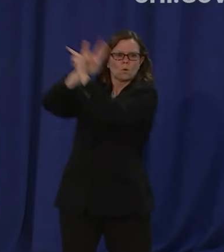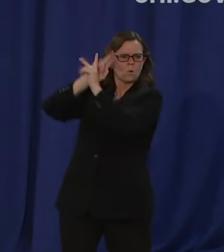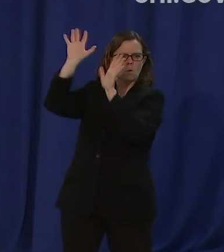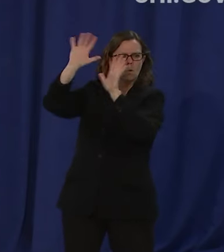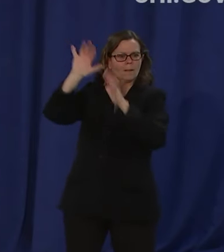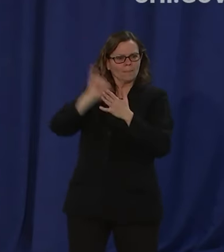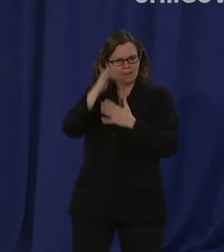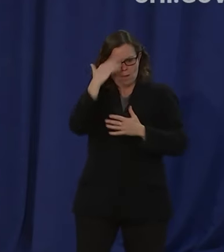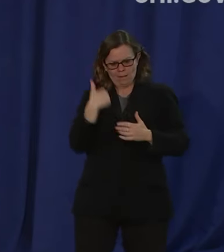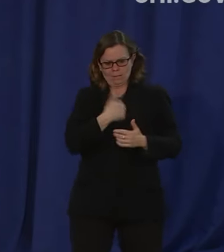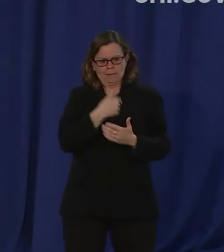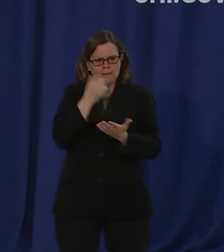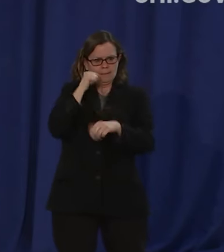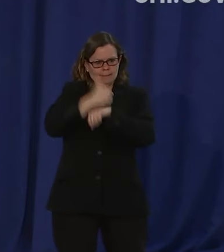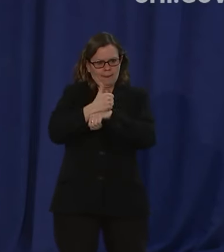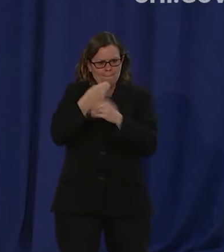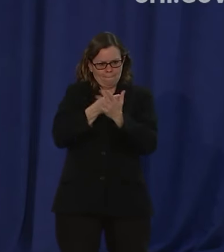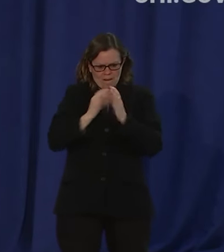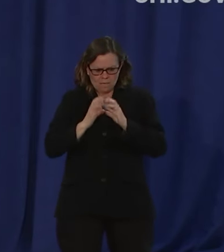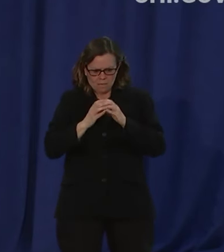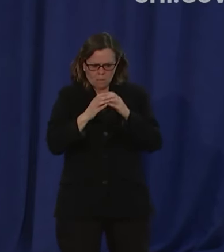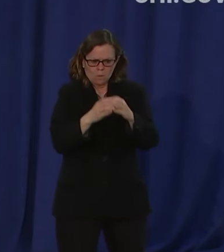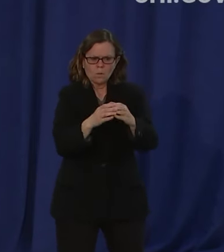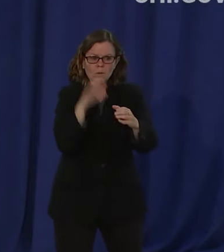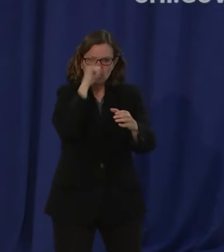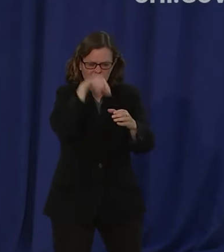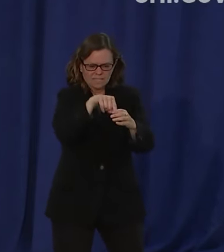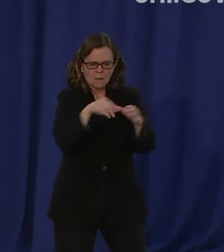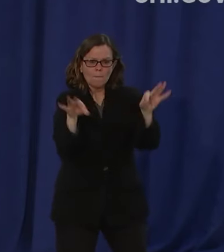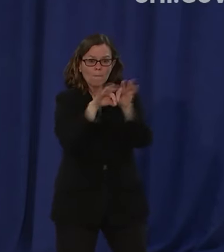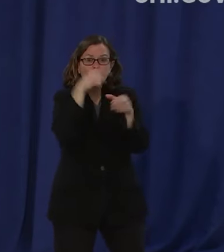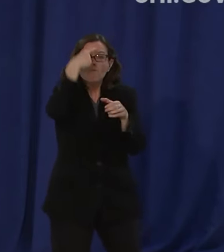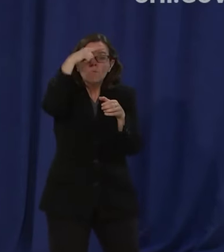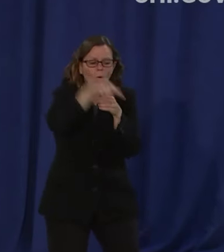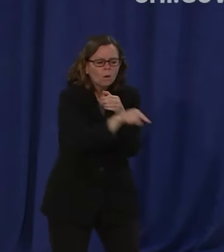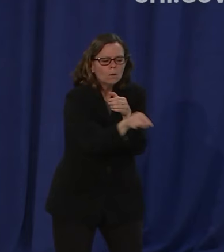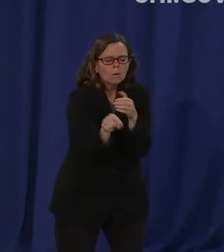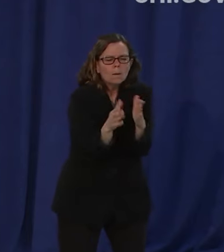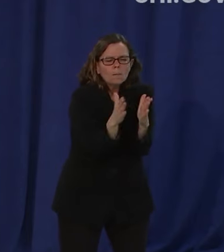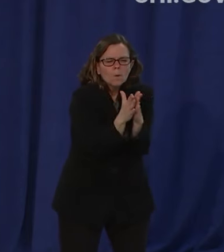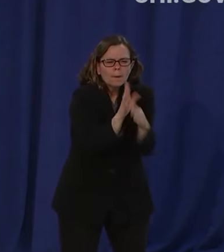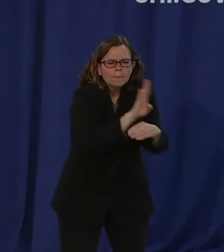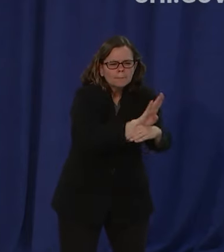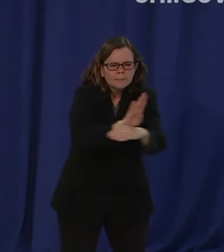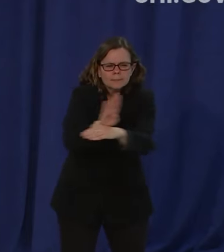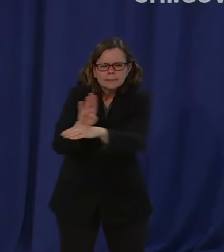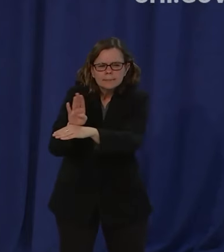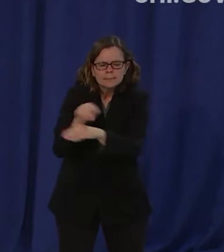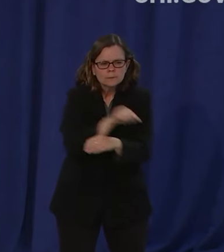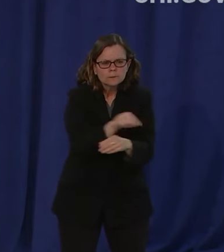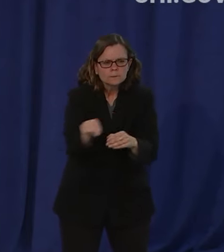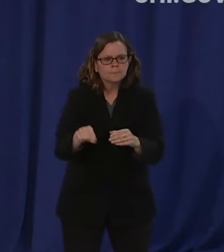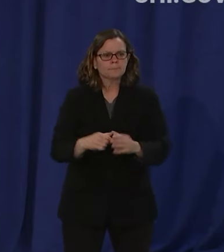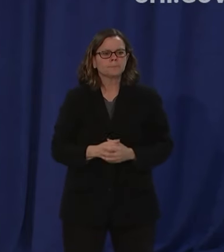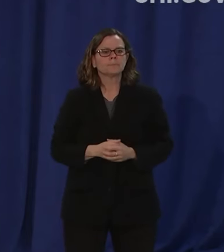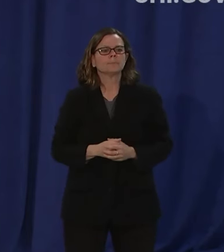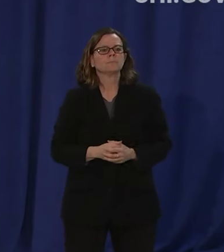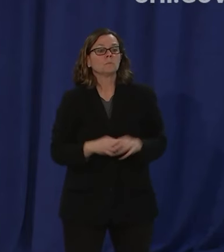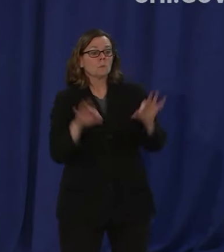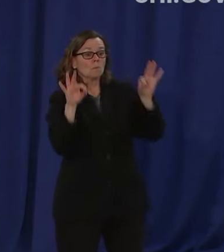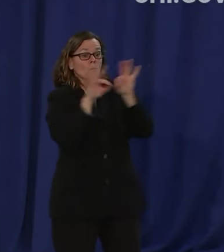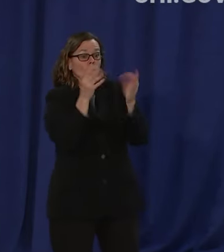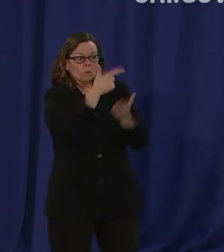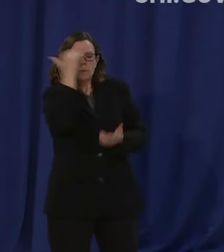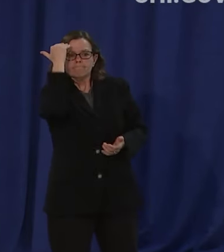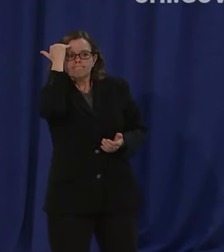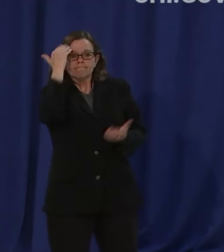important aspect of it is we provide um funding for small businesses regardless